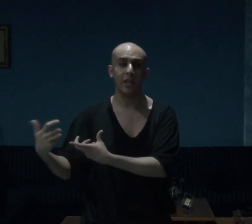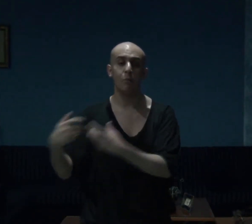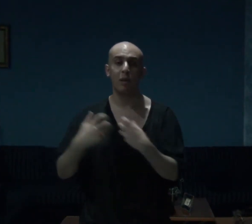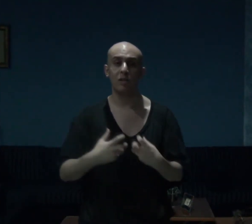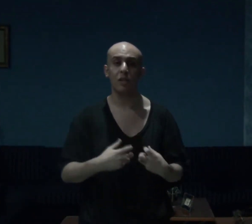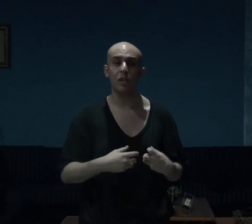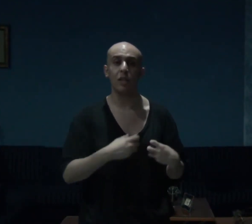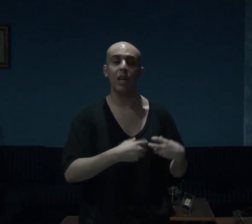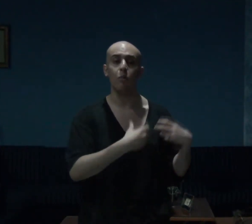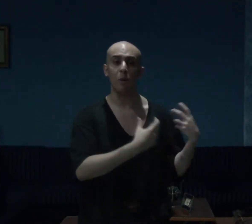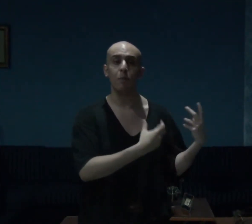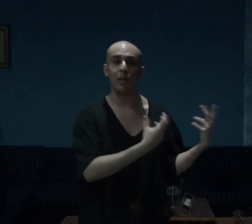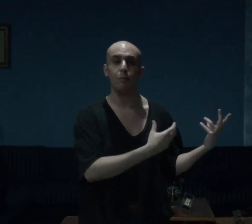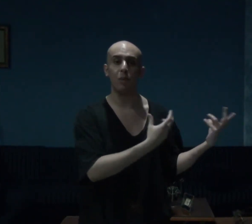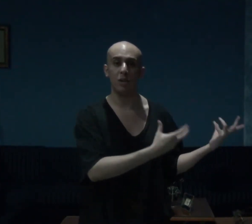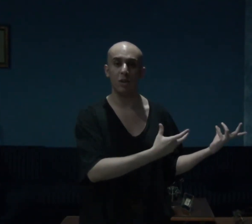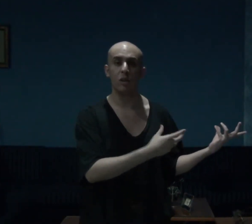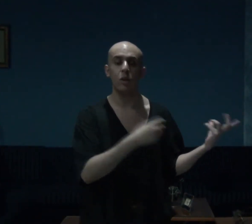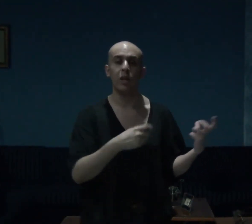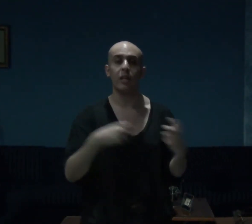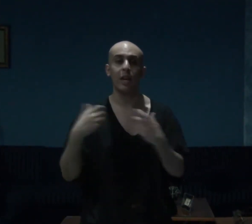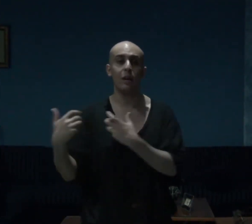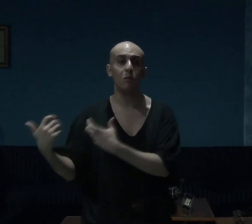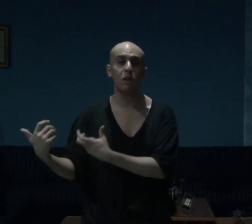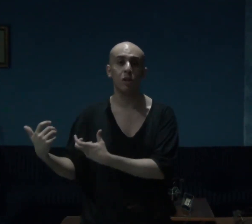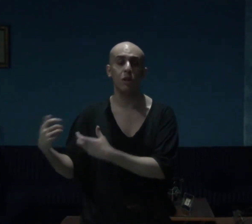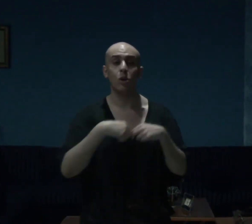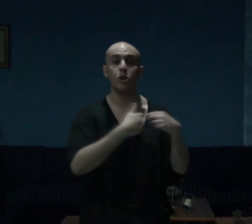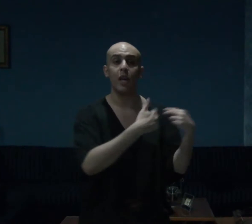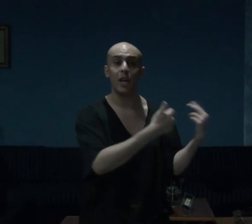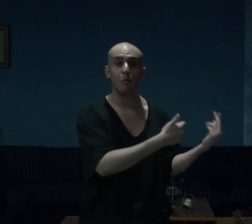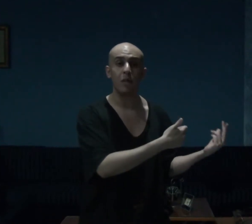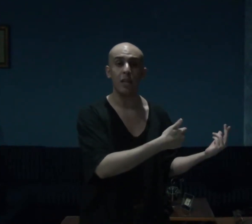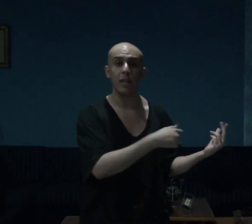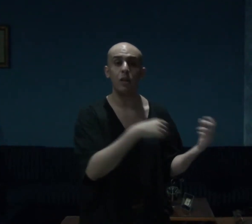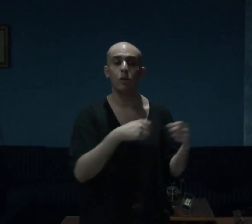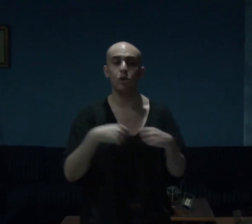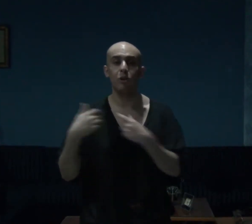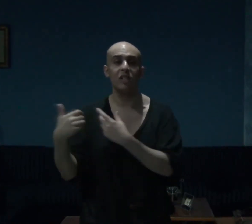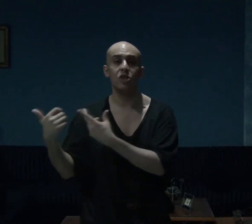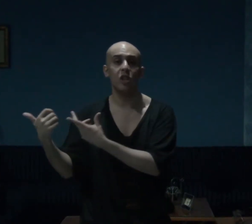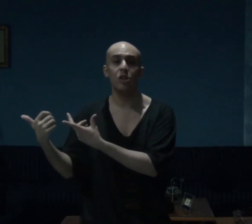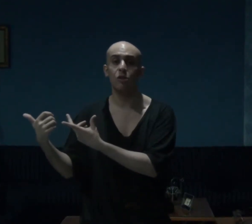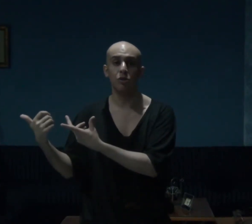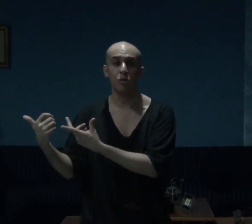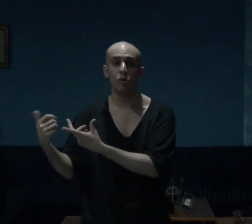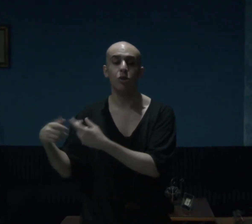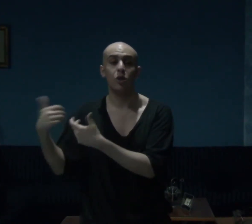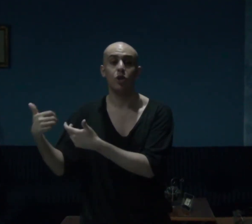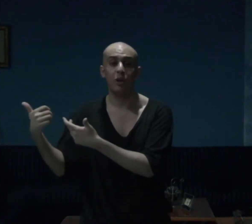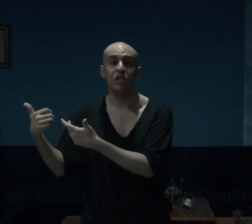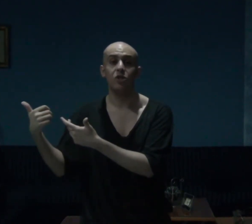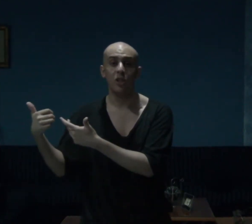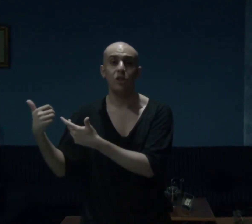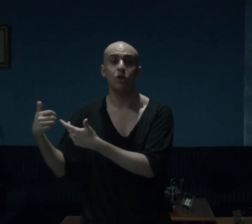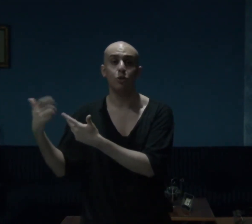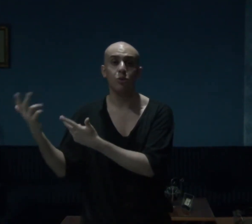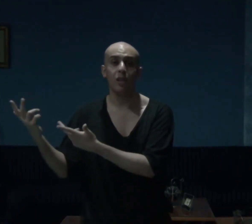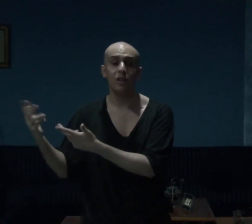basically a webcam model or a cam girl or cam guy or transgender dude or transgender dudette